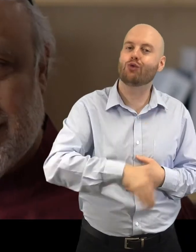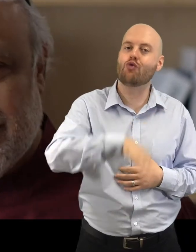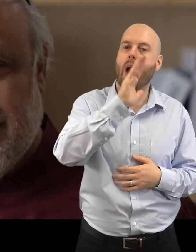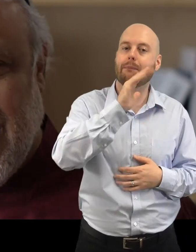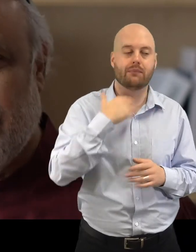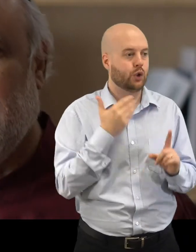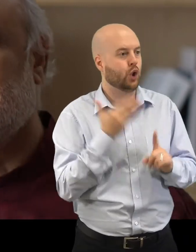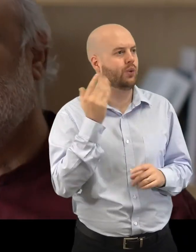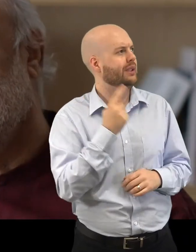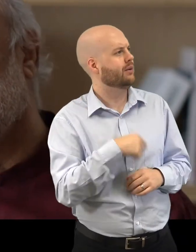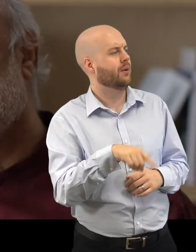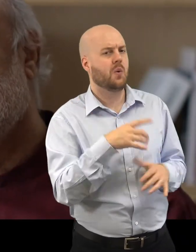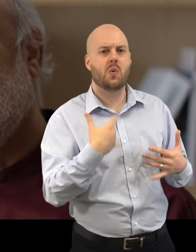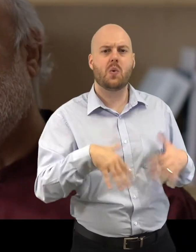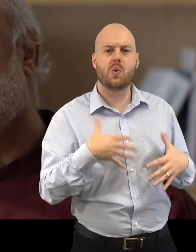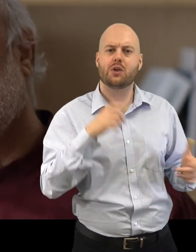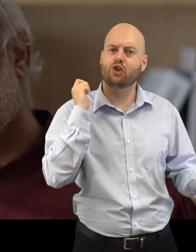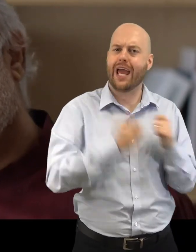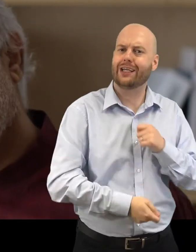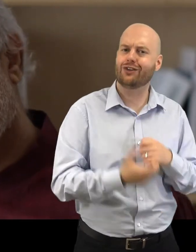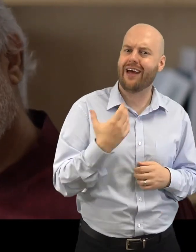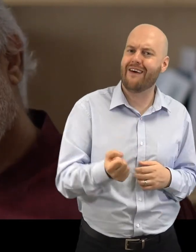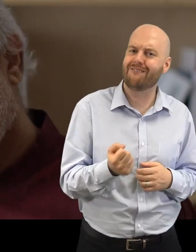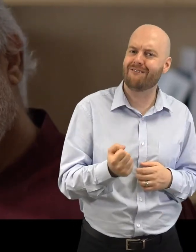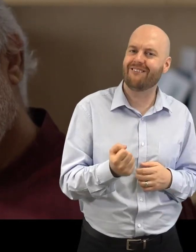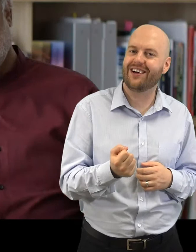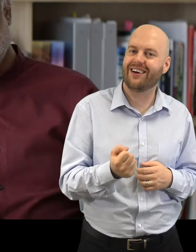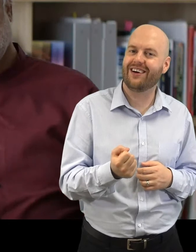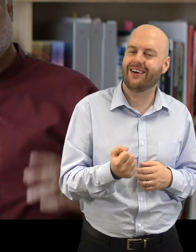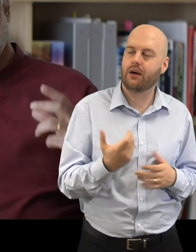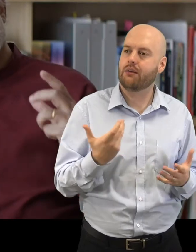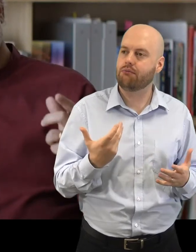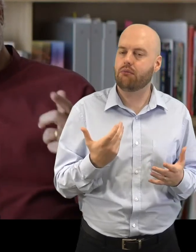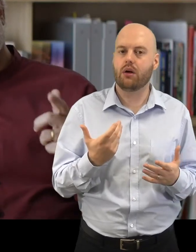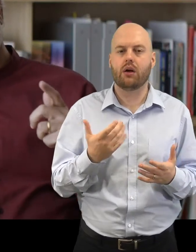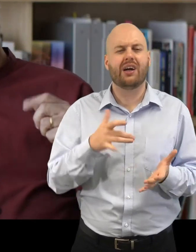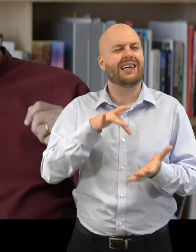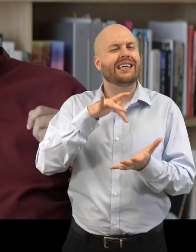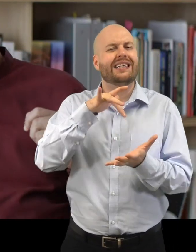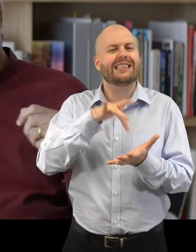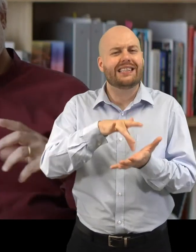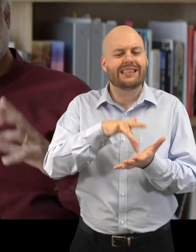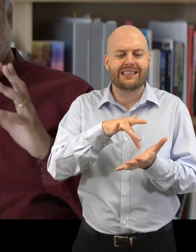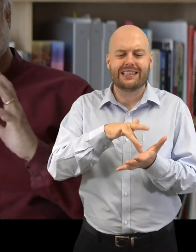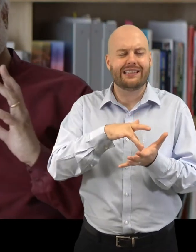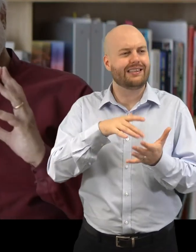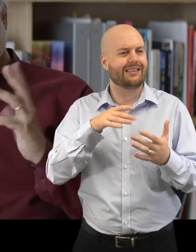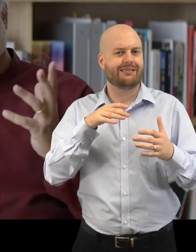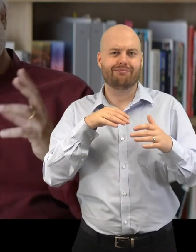how the built environment had transformed. You know, what, what makes cities in Asia,